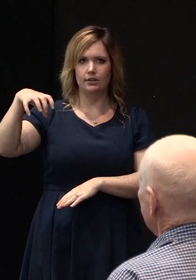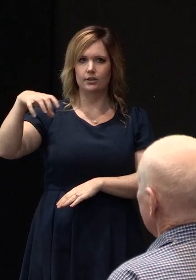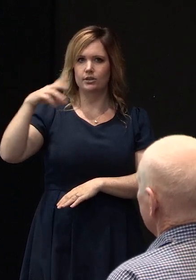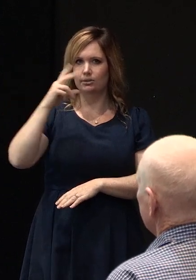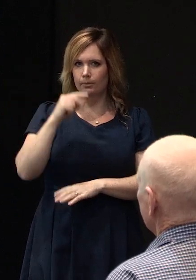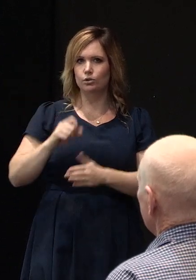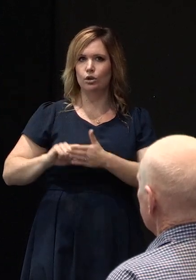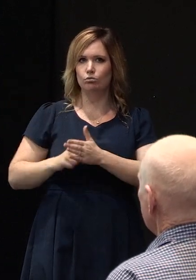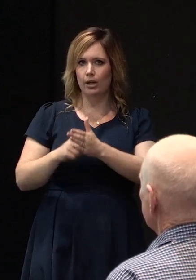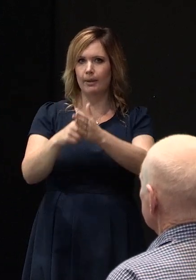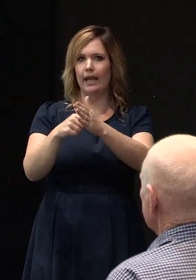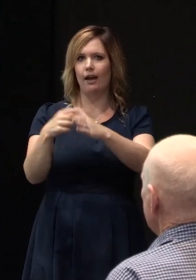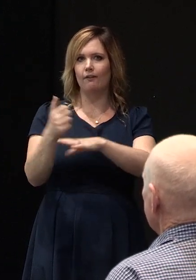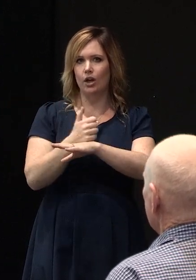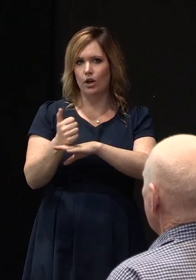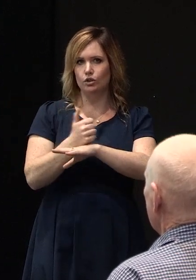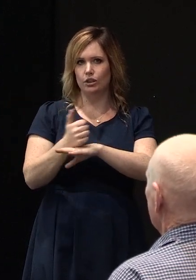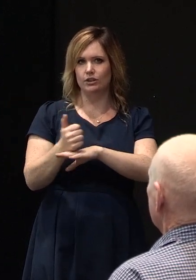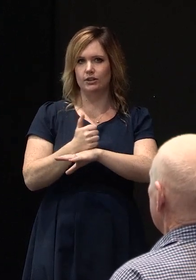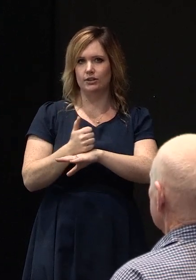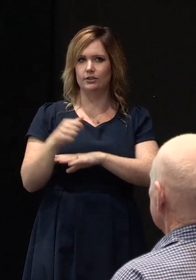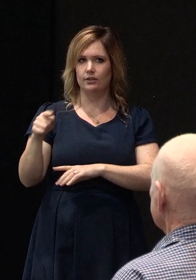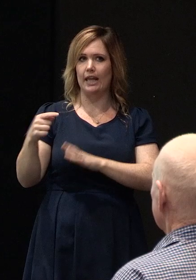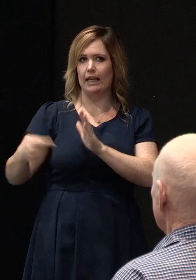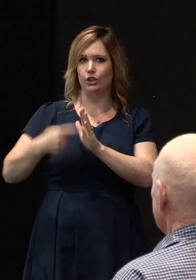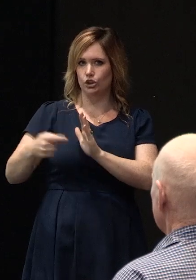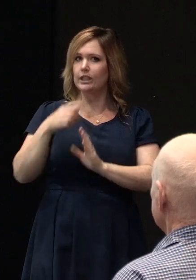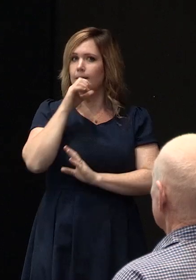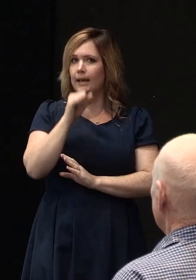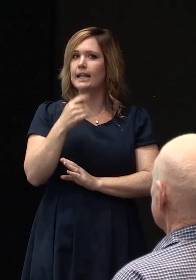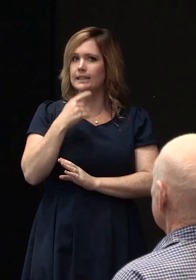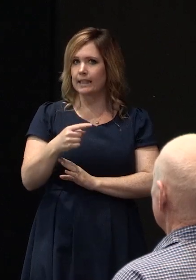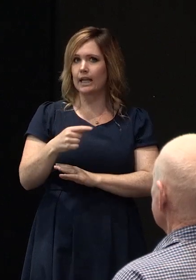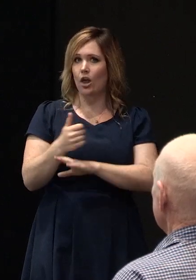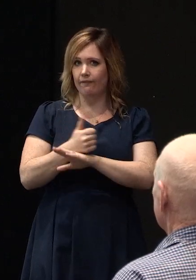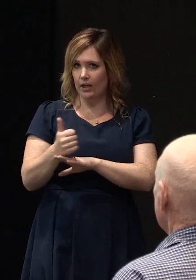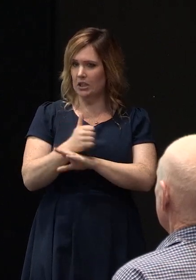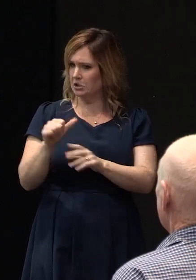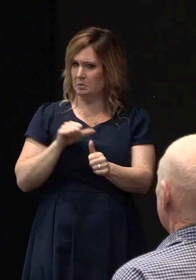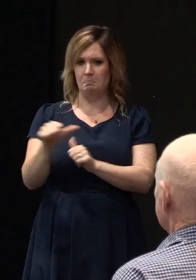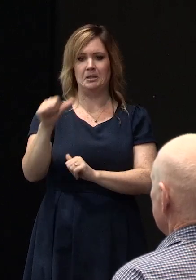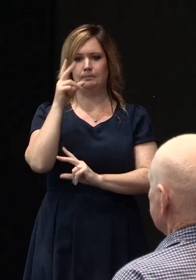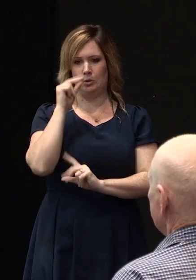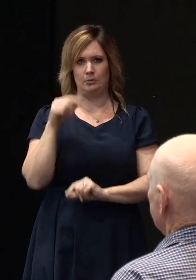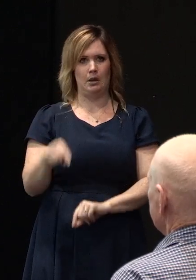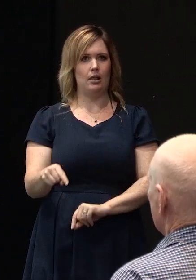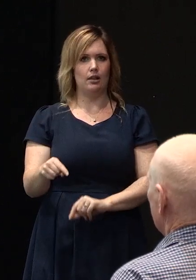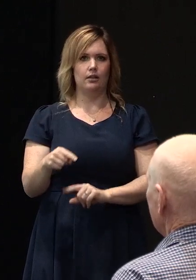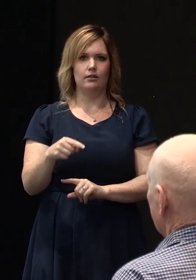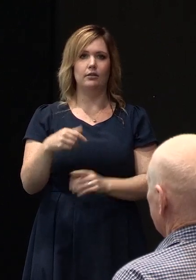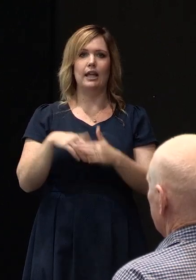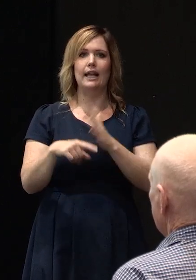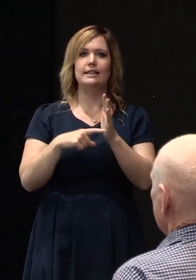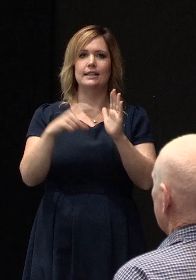or repair the foundations now he had a look at ours and he said the foundations are the best he's ever seen and in TC3